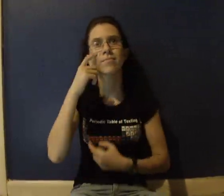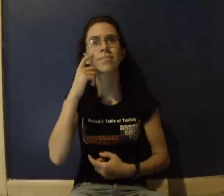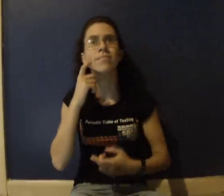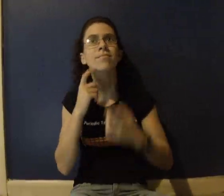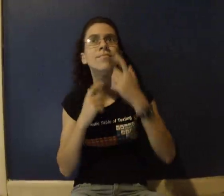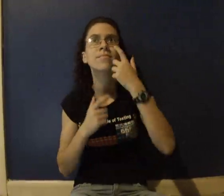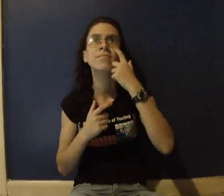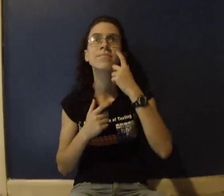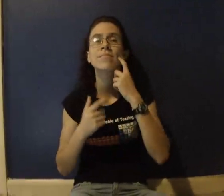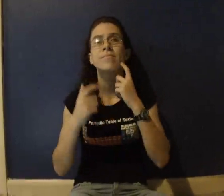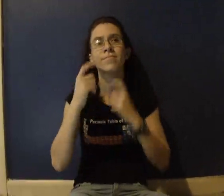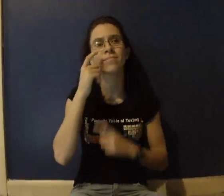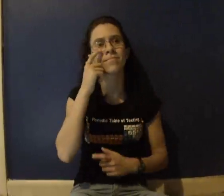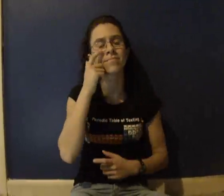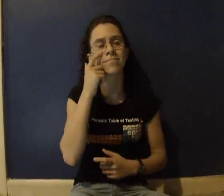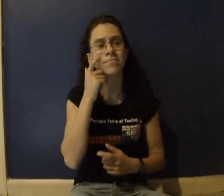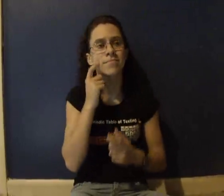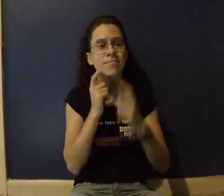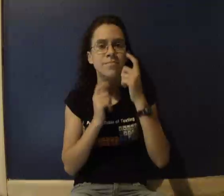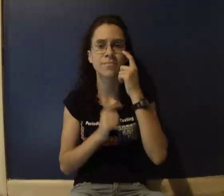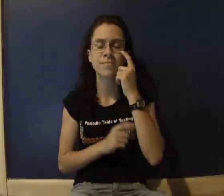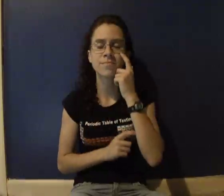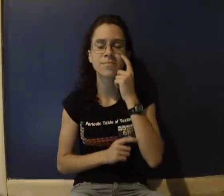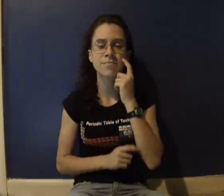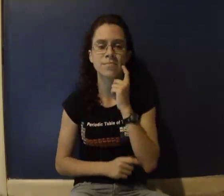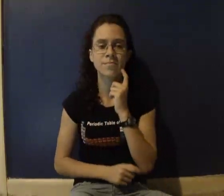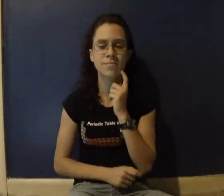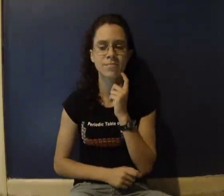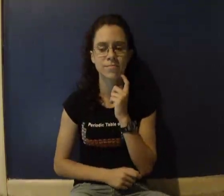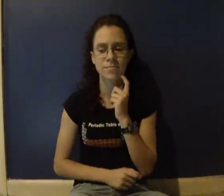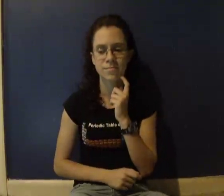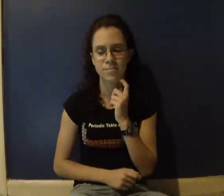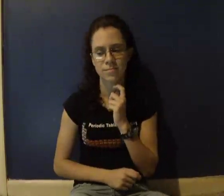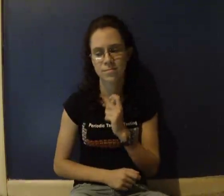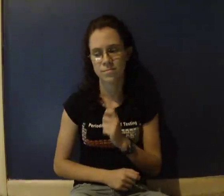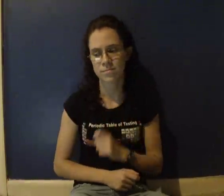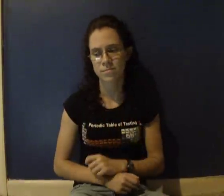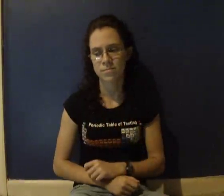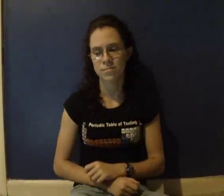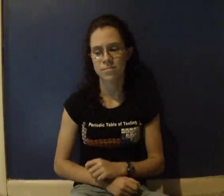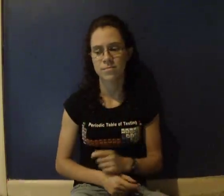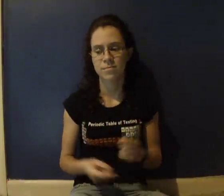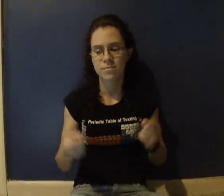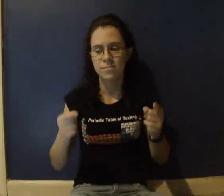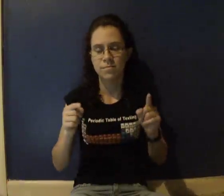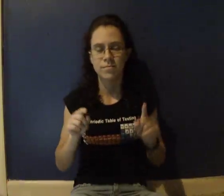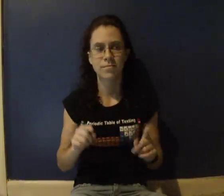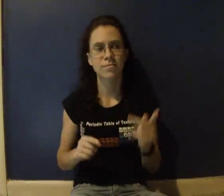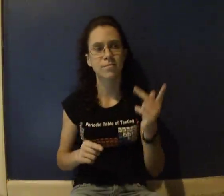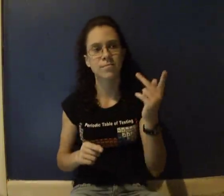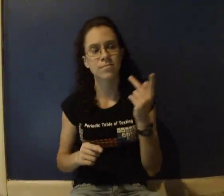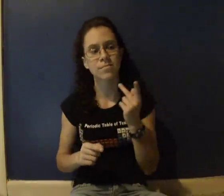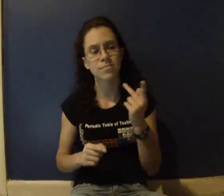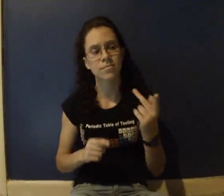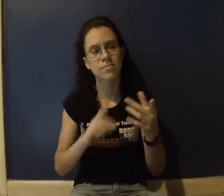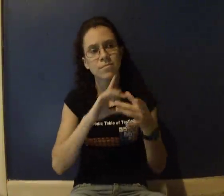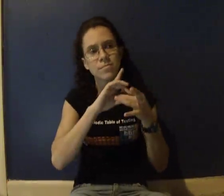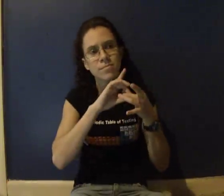already got me coming on And I'm thinking too